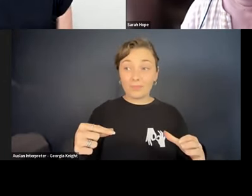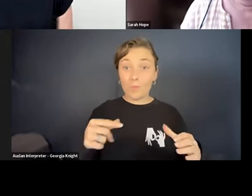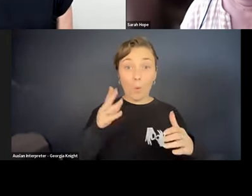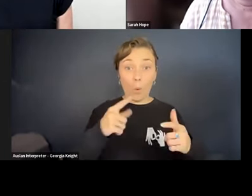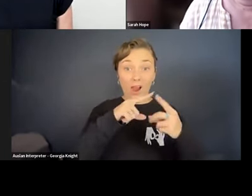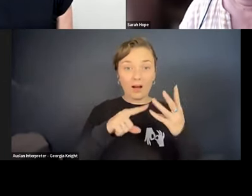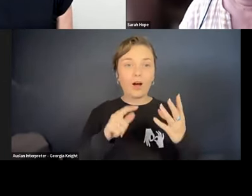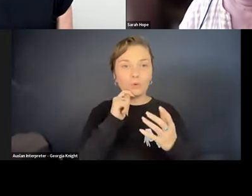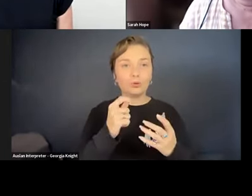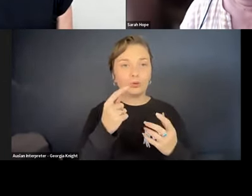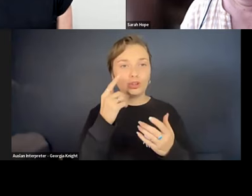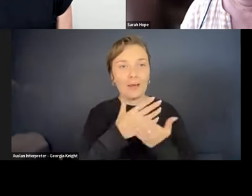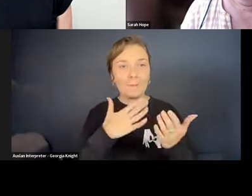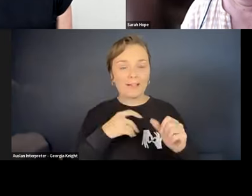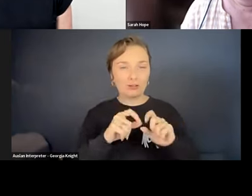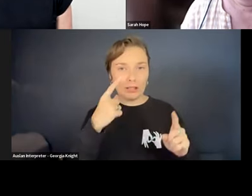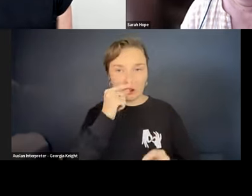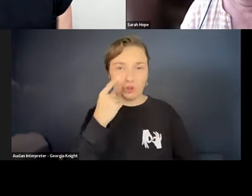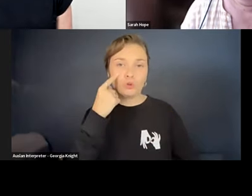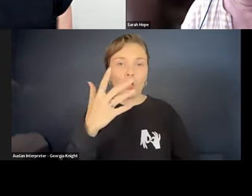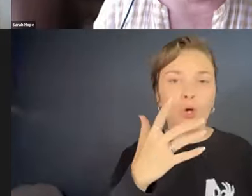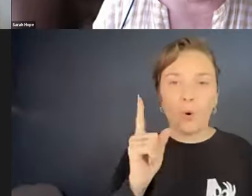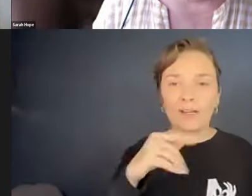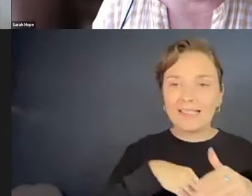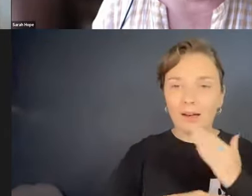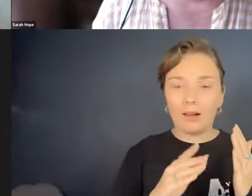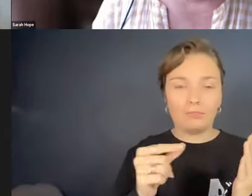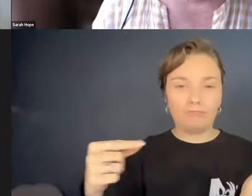So I will also share your screen for this, for this one.